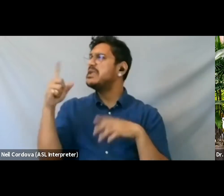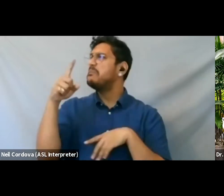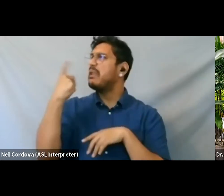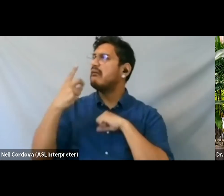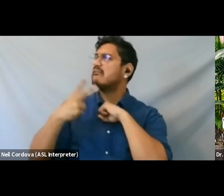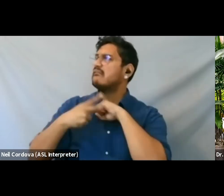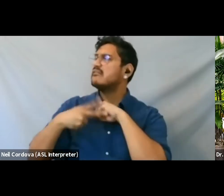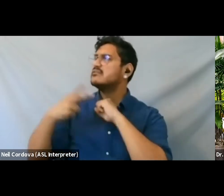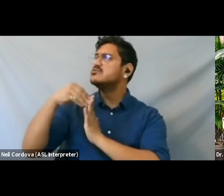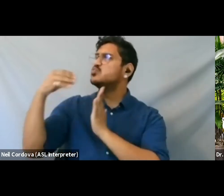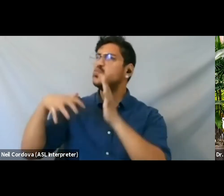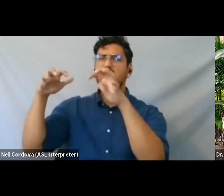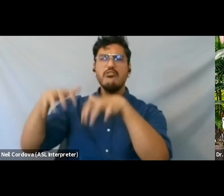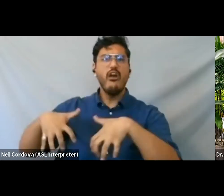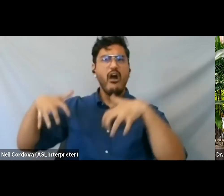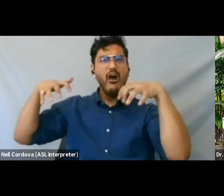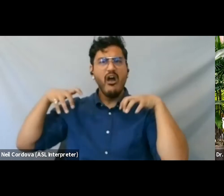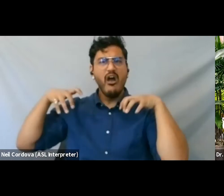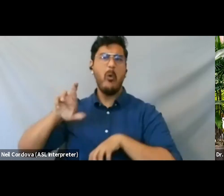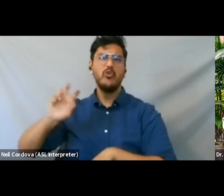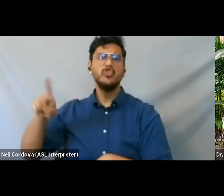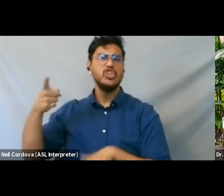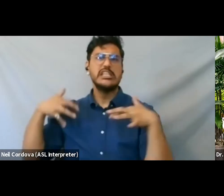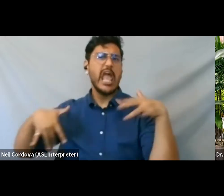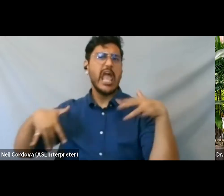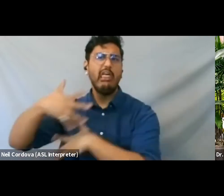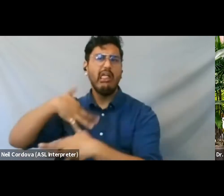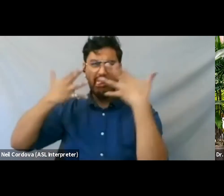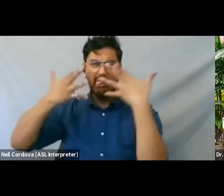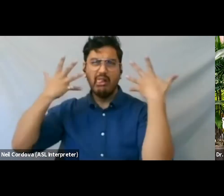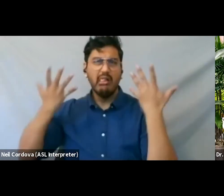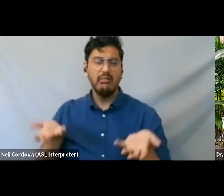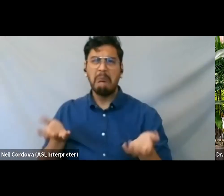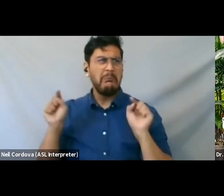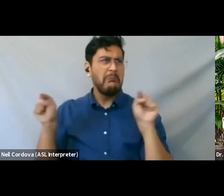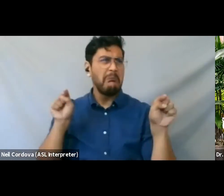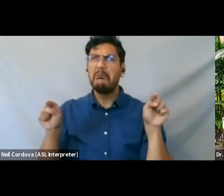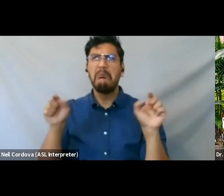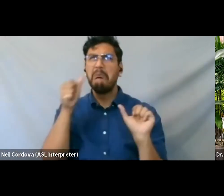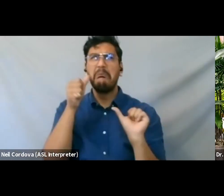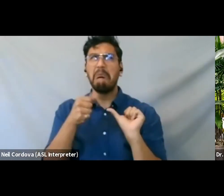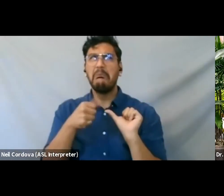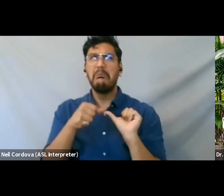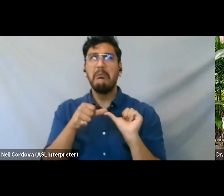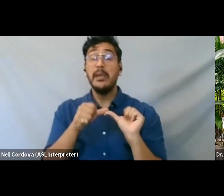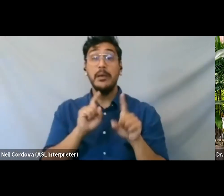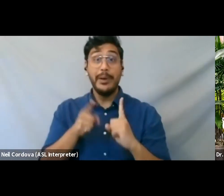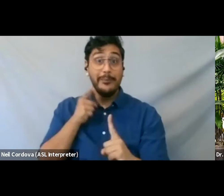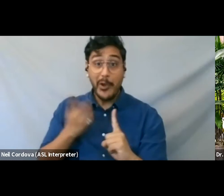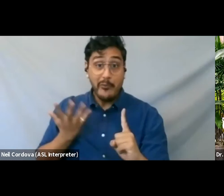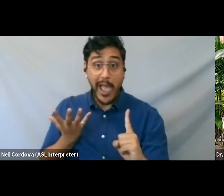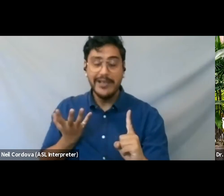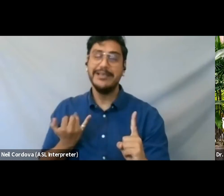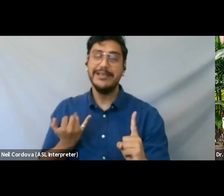concerts or informal gatherings. But one thing is certain, I am a better person because of our